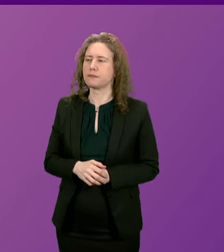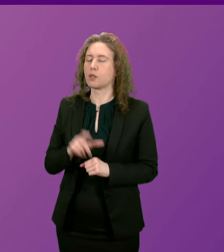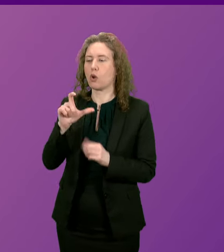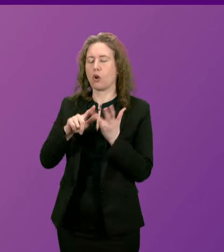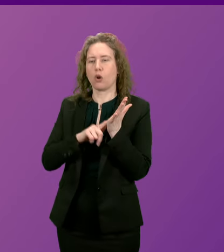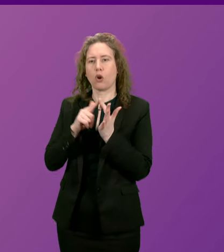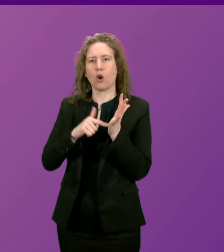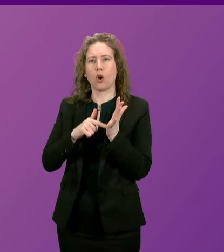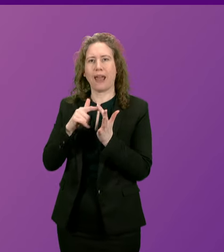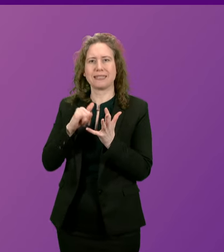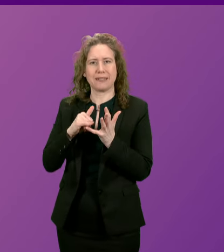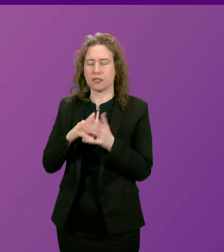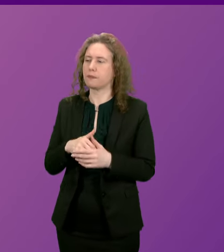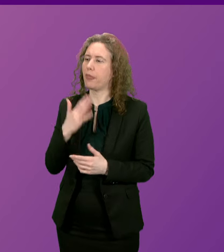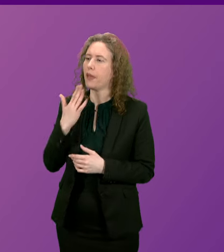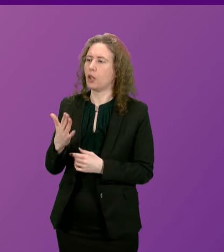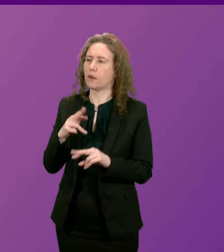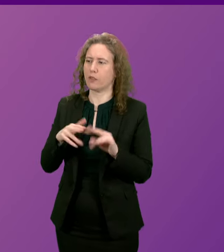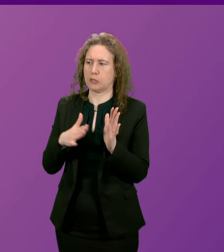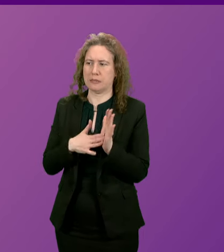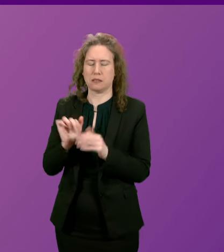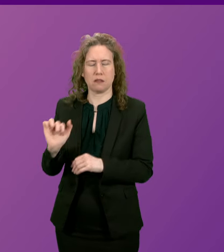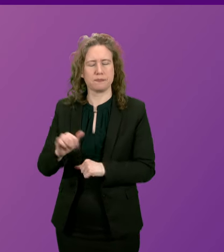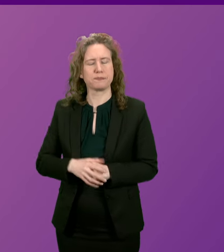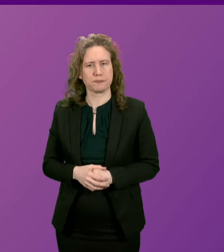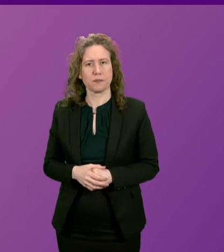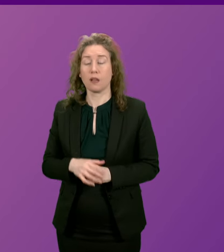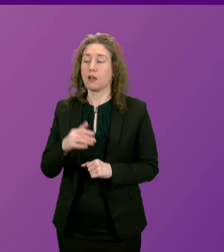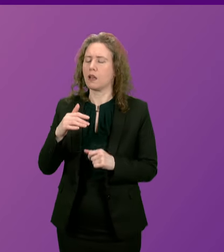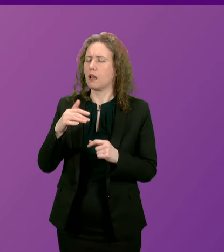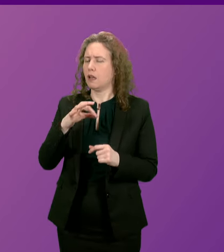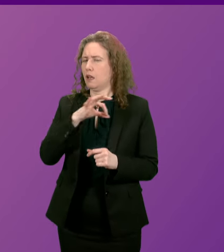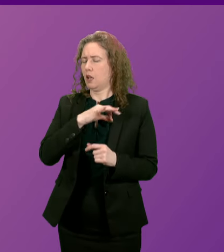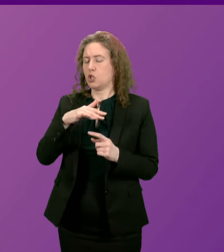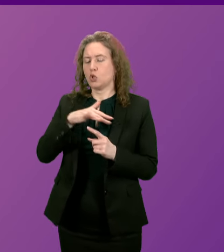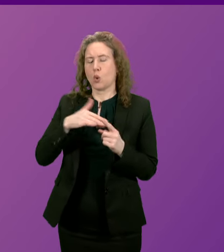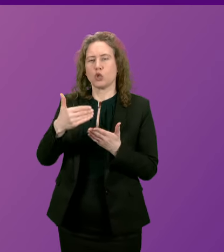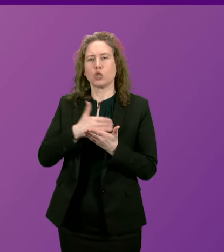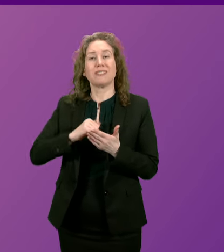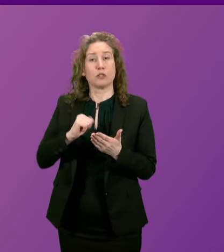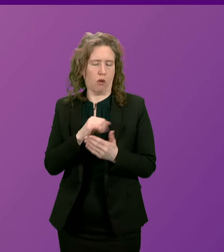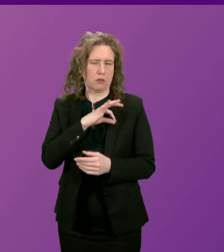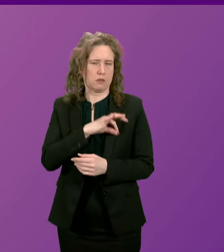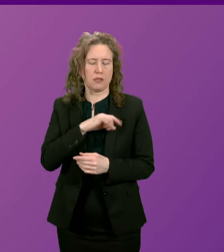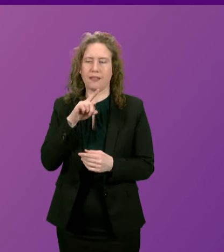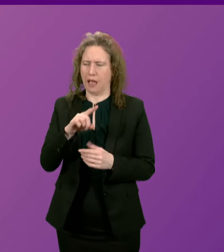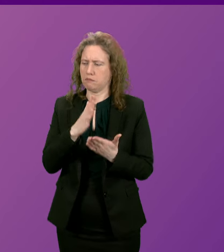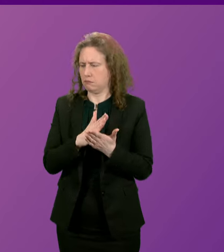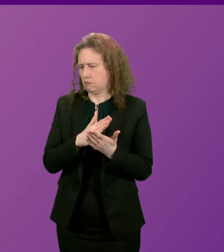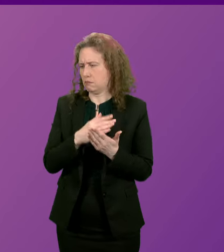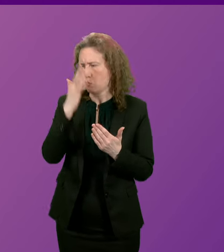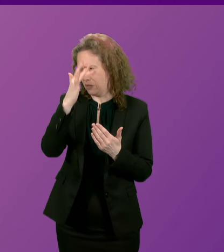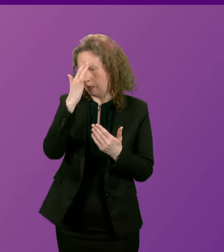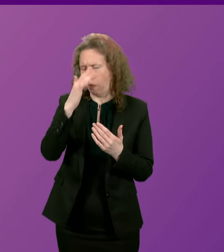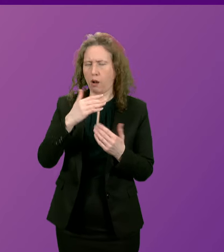i thank the first minister for that response social security scotland is built on the principles of